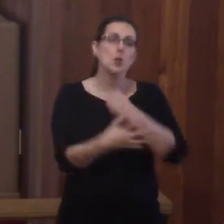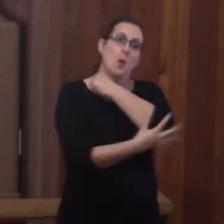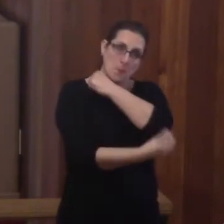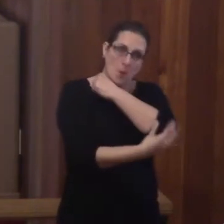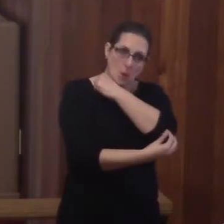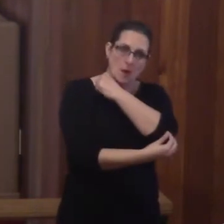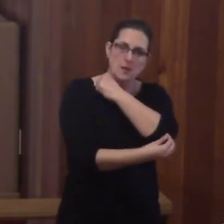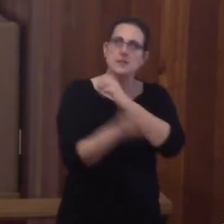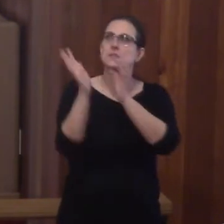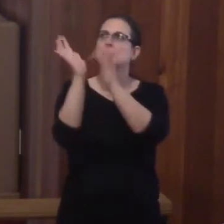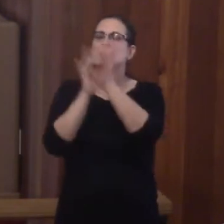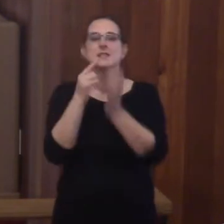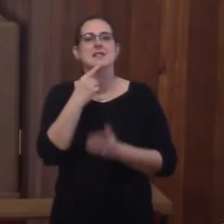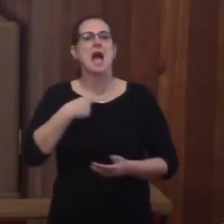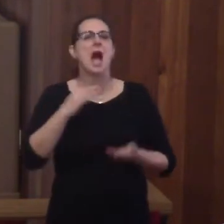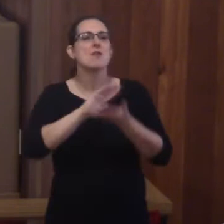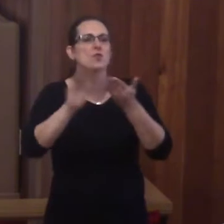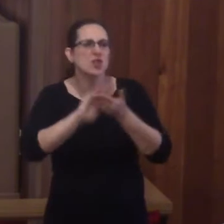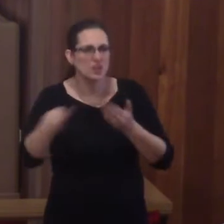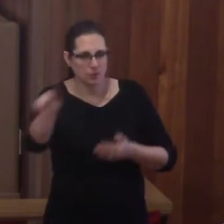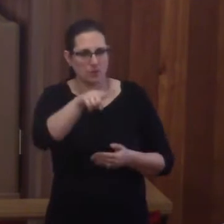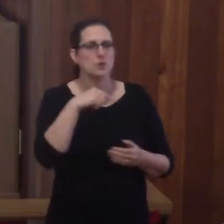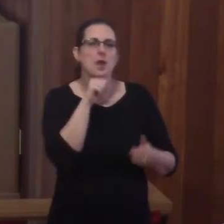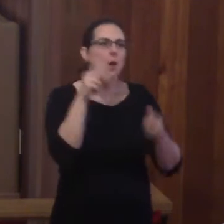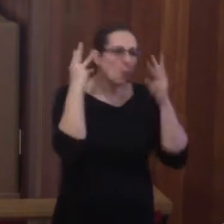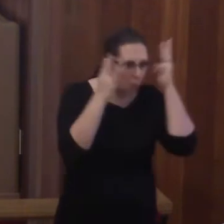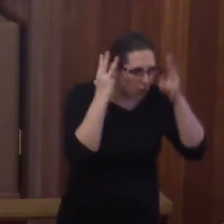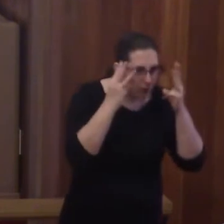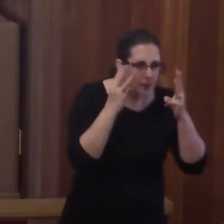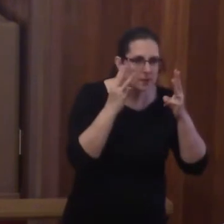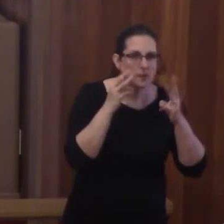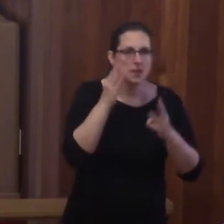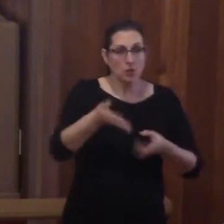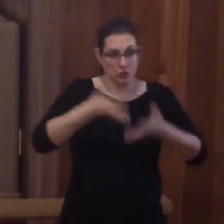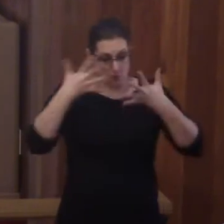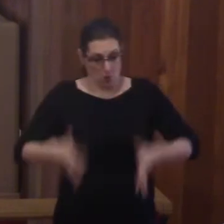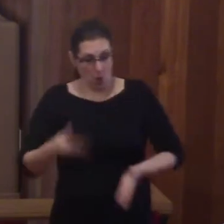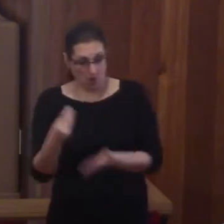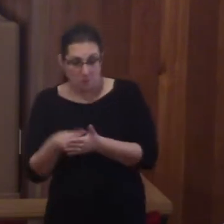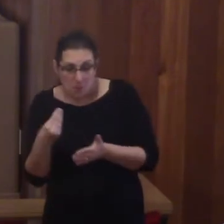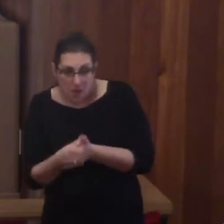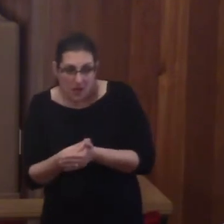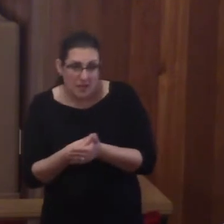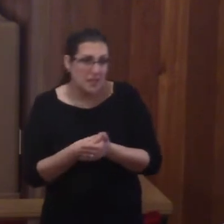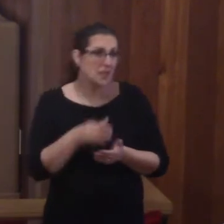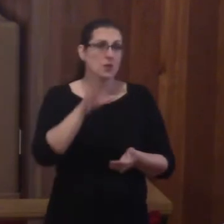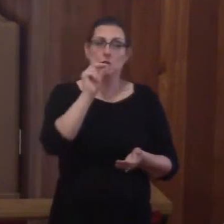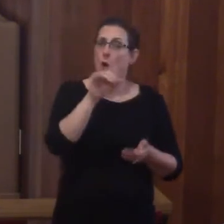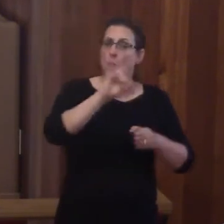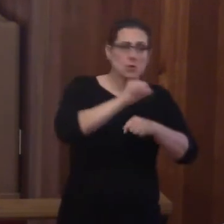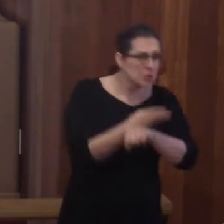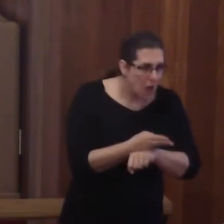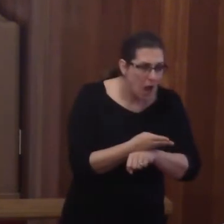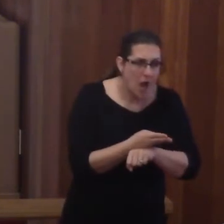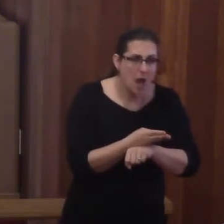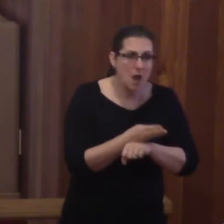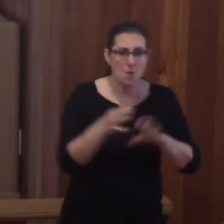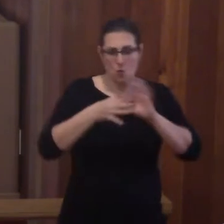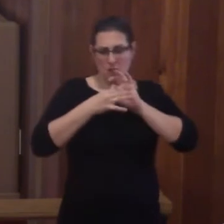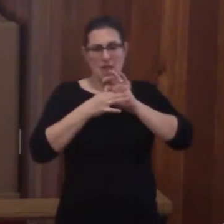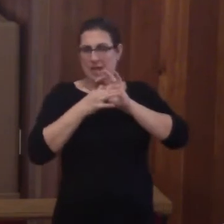I forgive you, says Jesus. And you don't worry. Have you lost all of your money? Lost your job? Had a broken